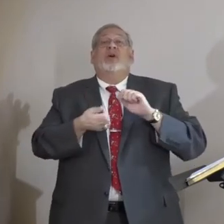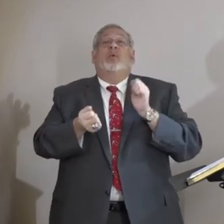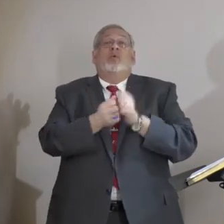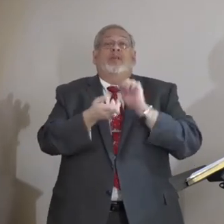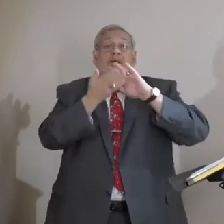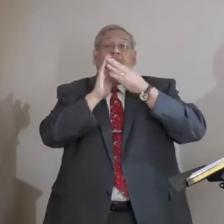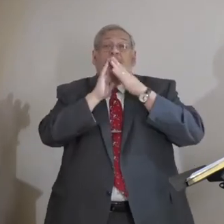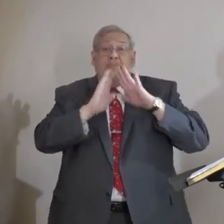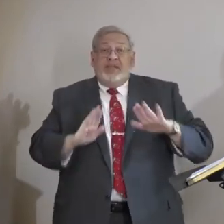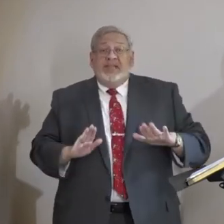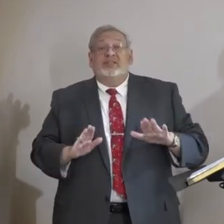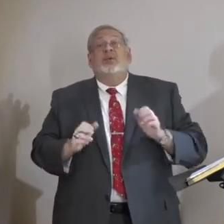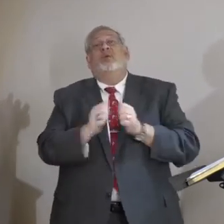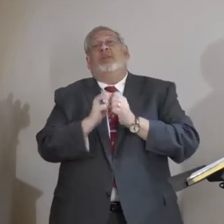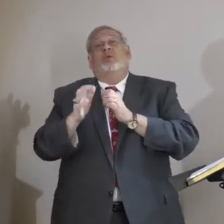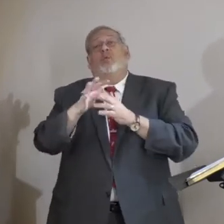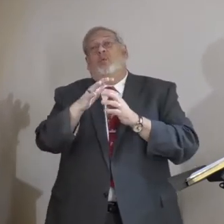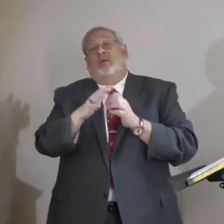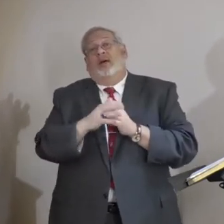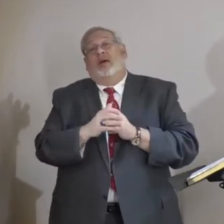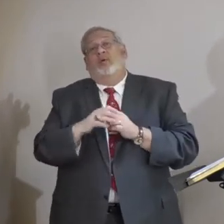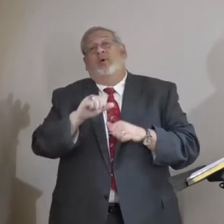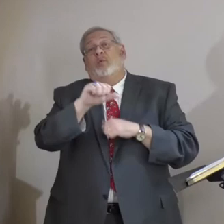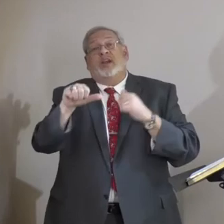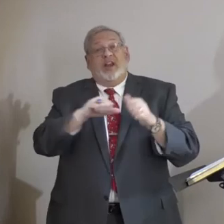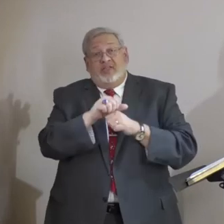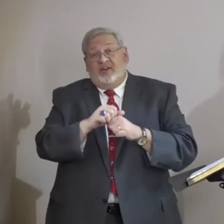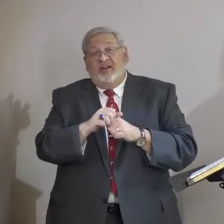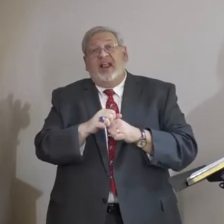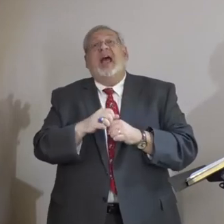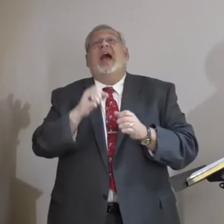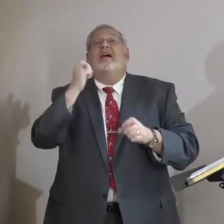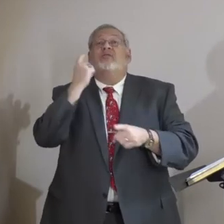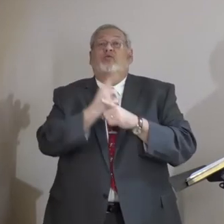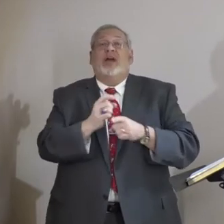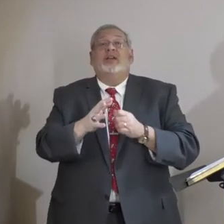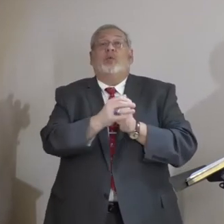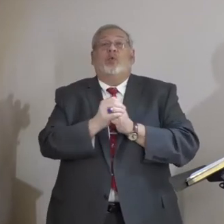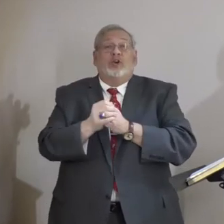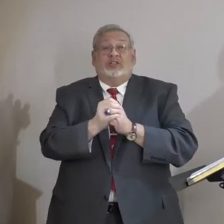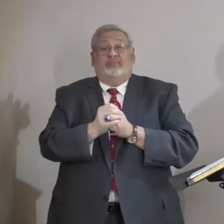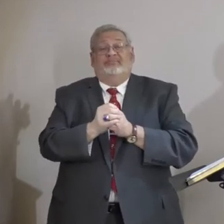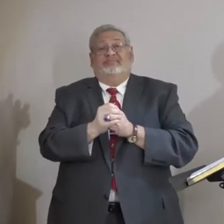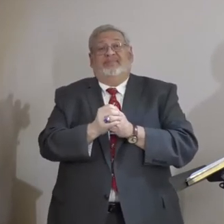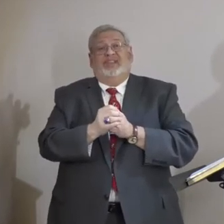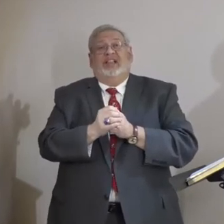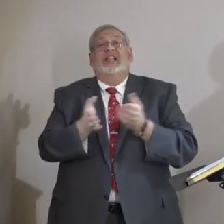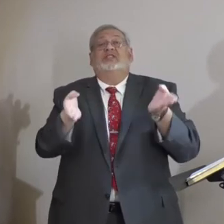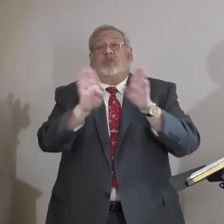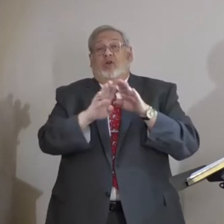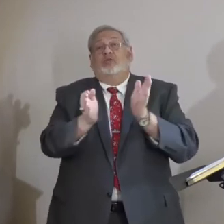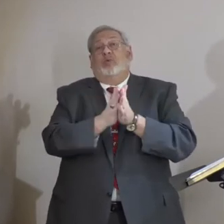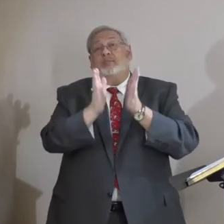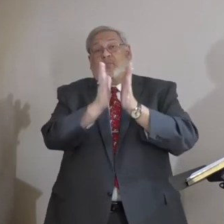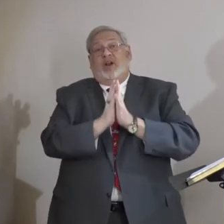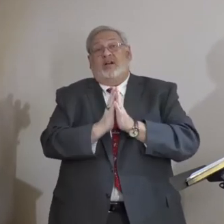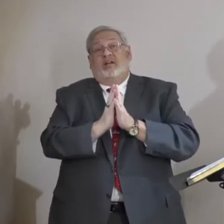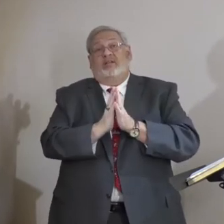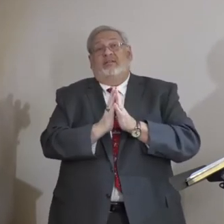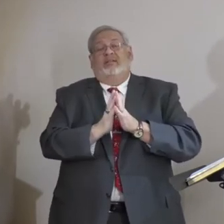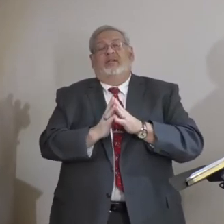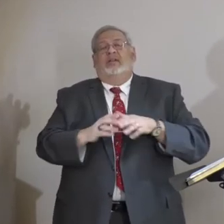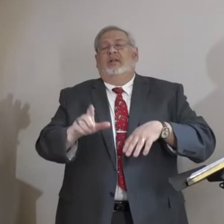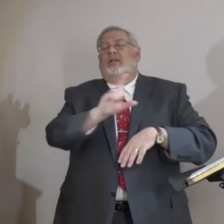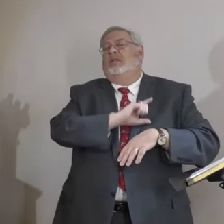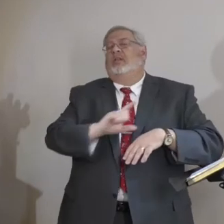proper worship in our church. Let's close our sermon this morning in prayer and let's ask God to help us be selfless people.